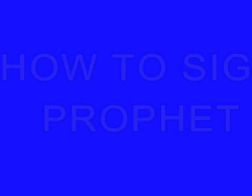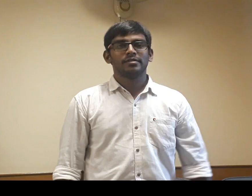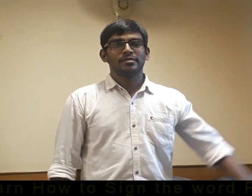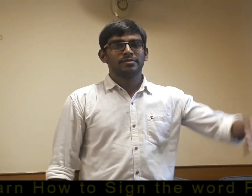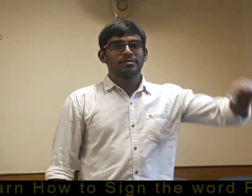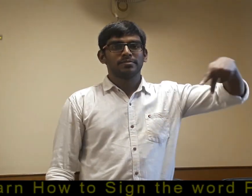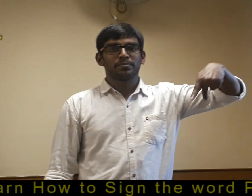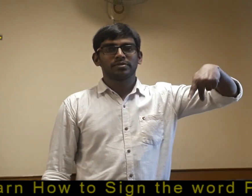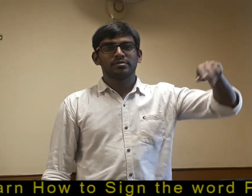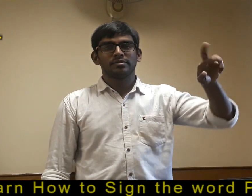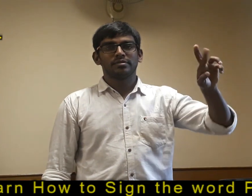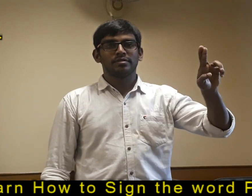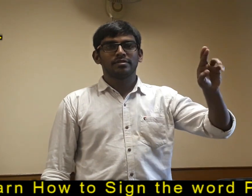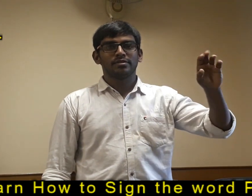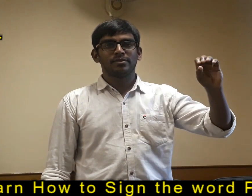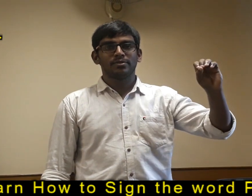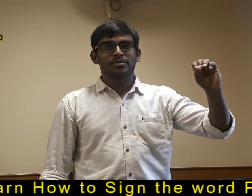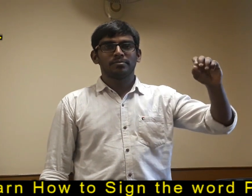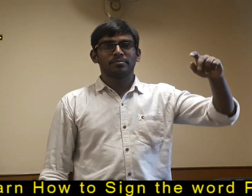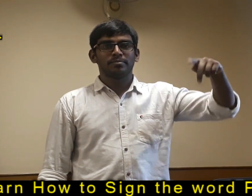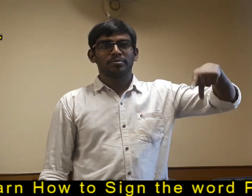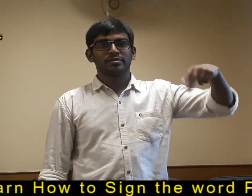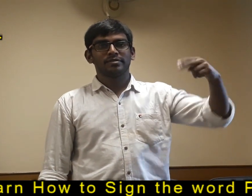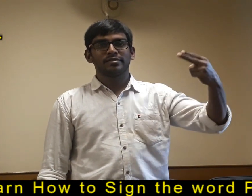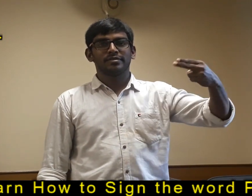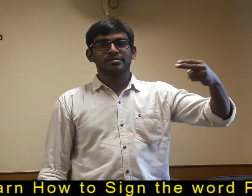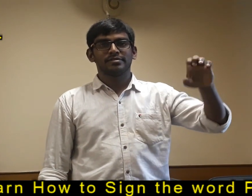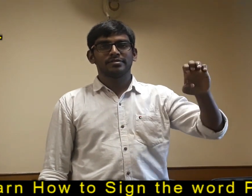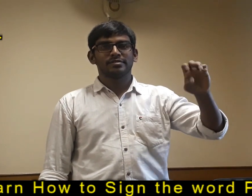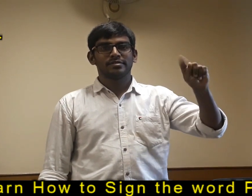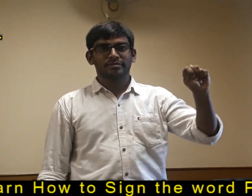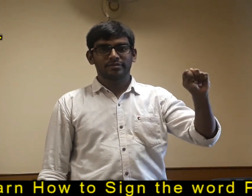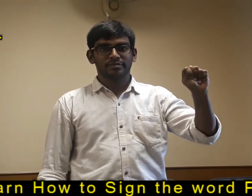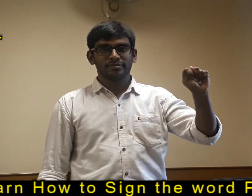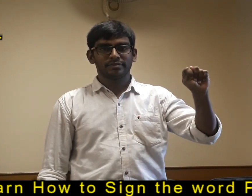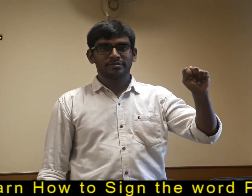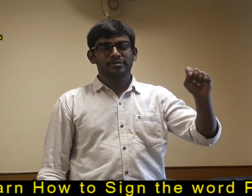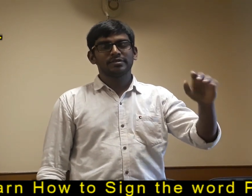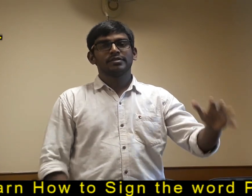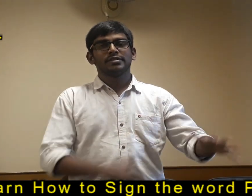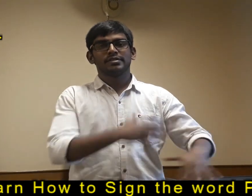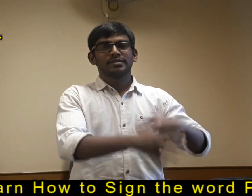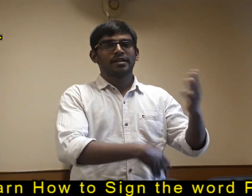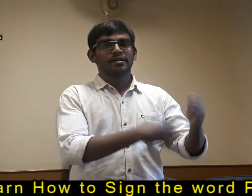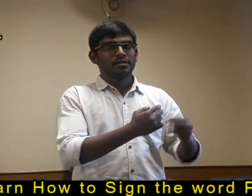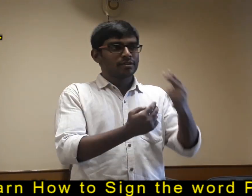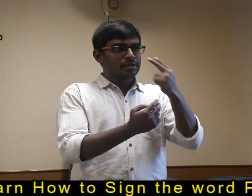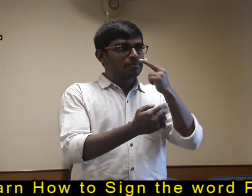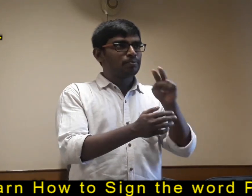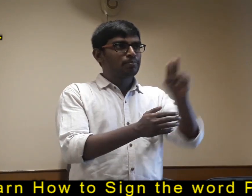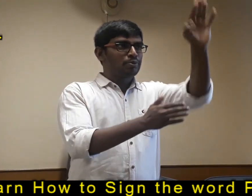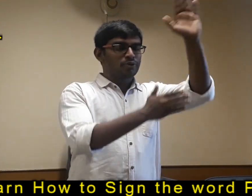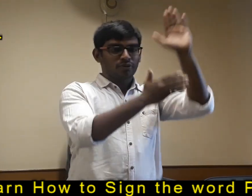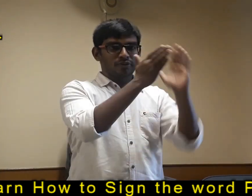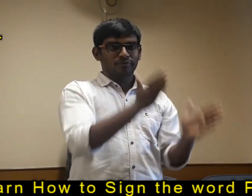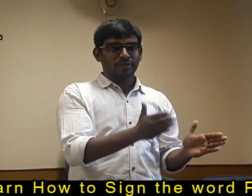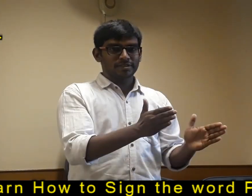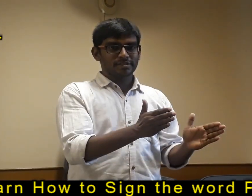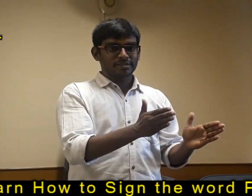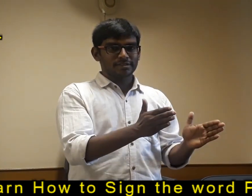The Book of Mormon is true. This includes assurance Jesus Christ is our Savior. Joseph Smith